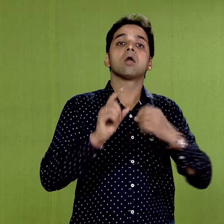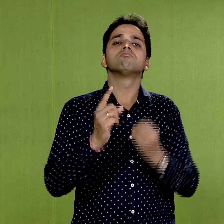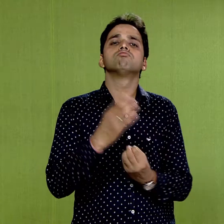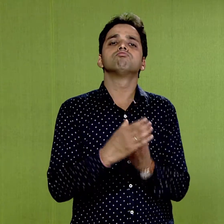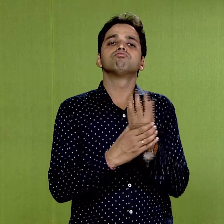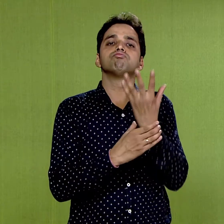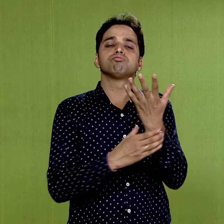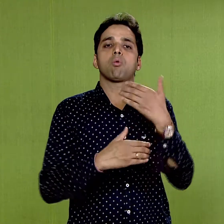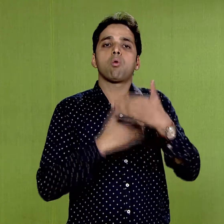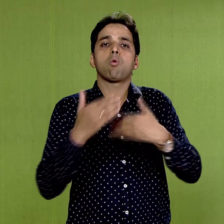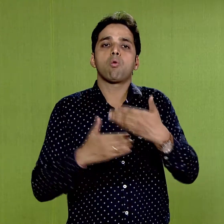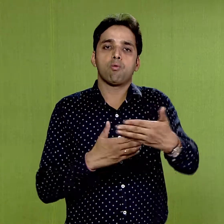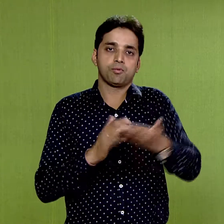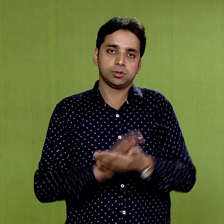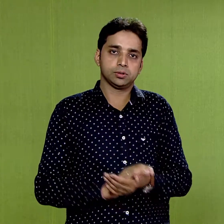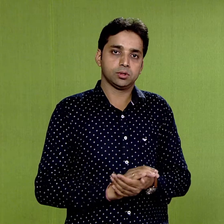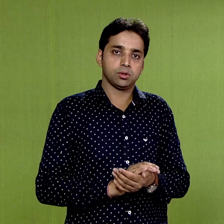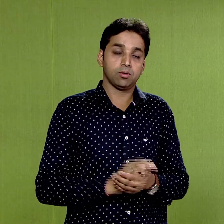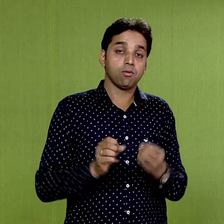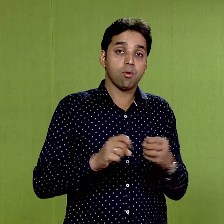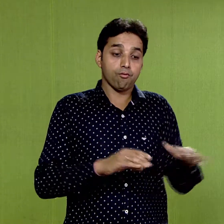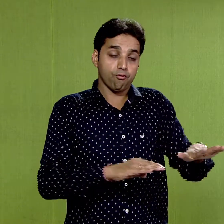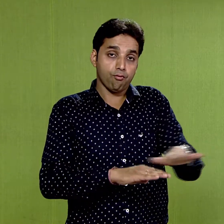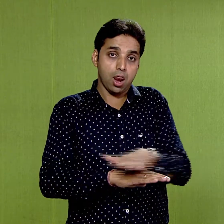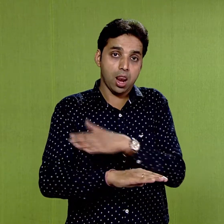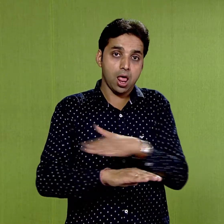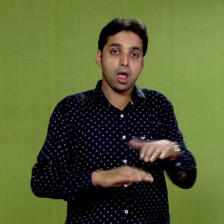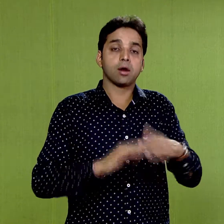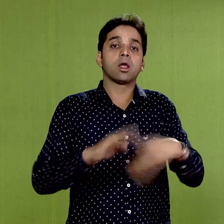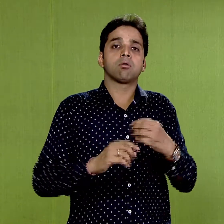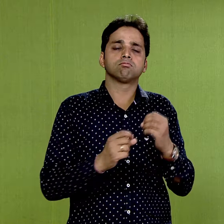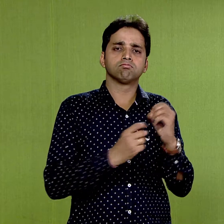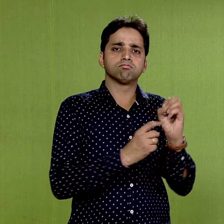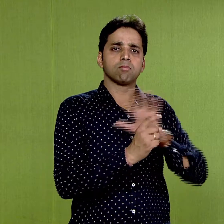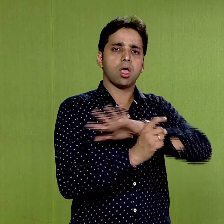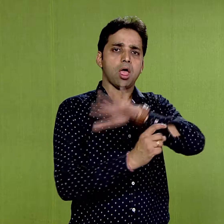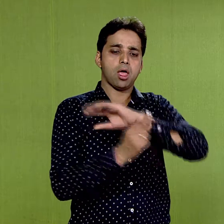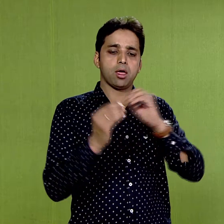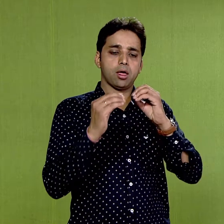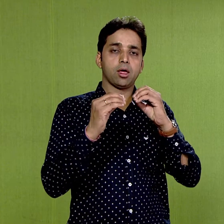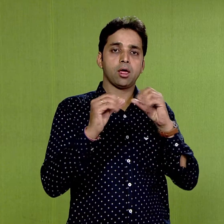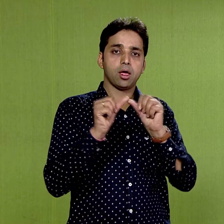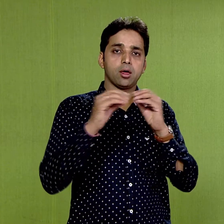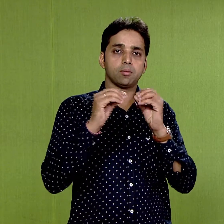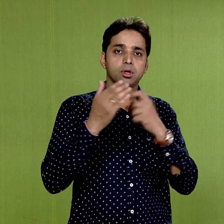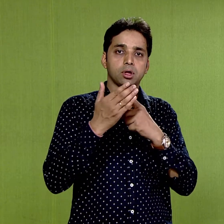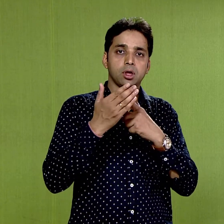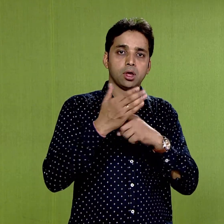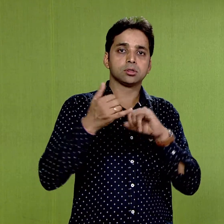which is flat and abstract surfaces on the one hand